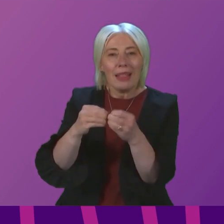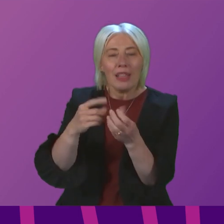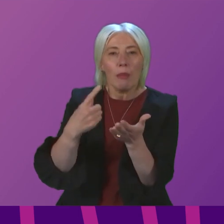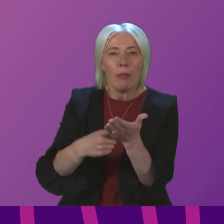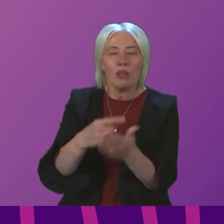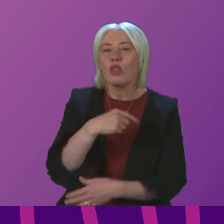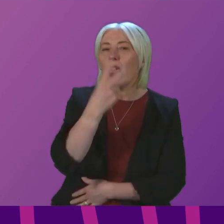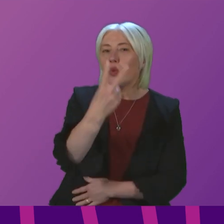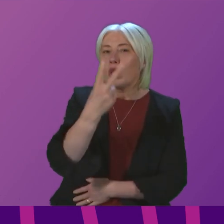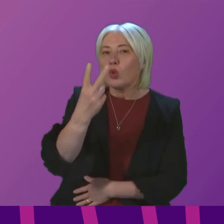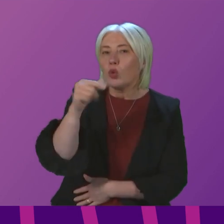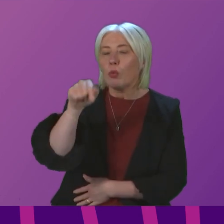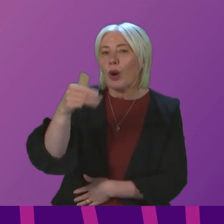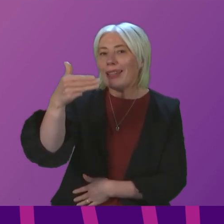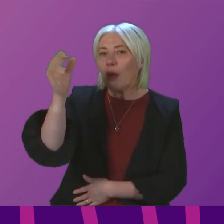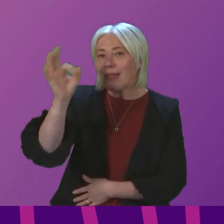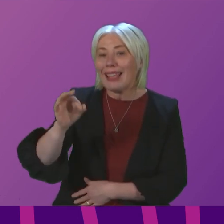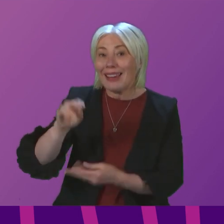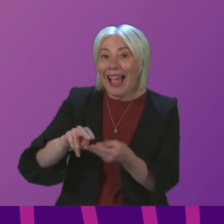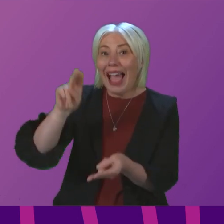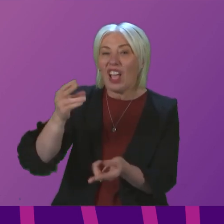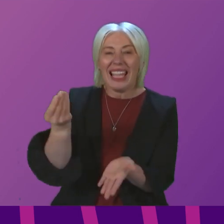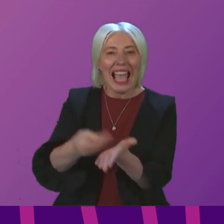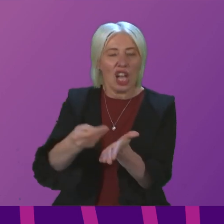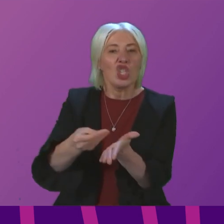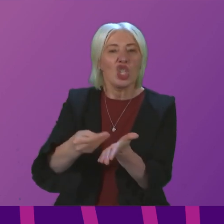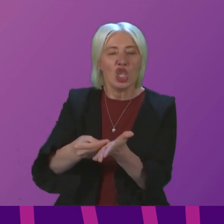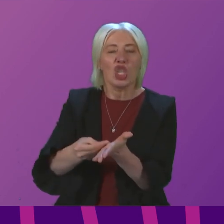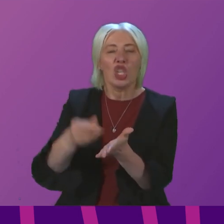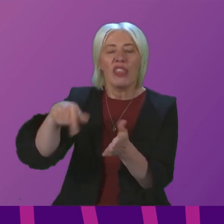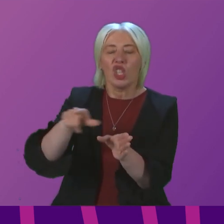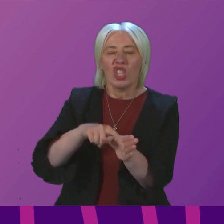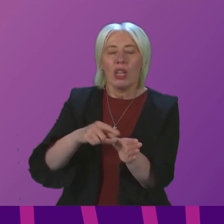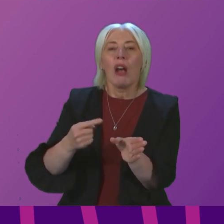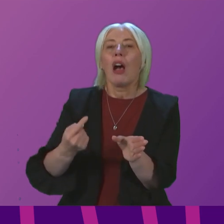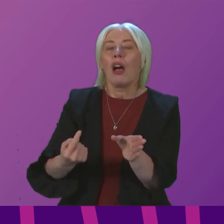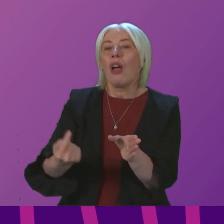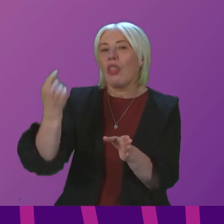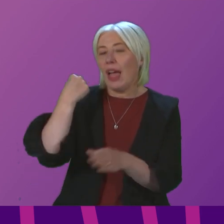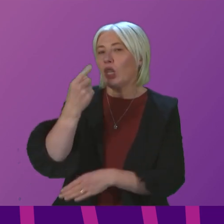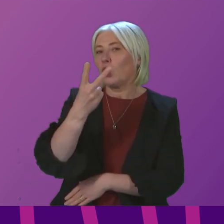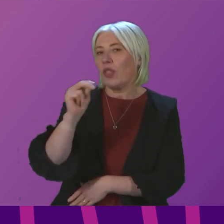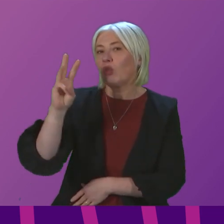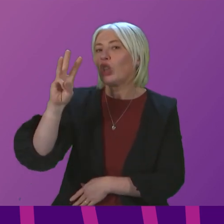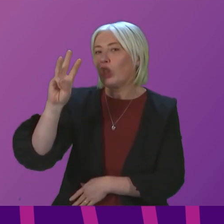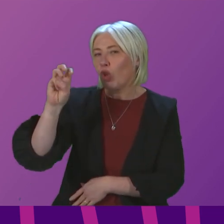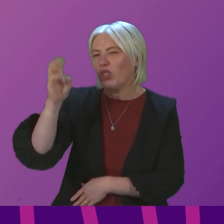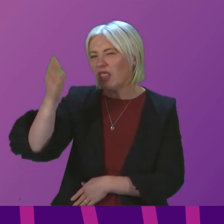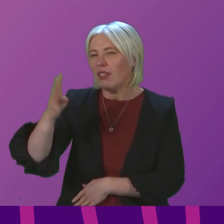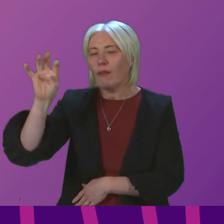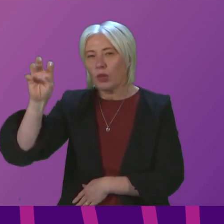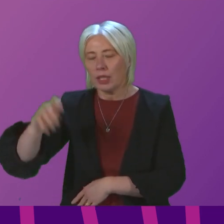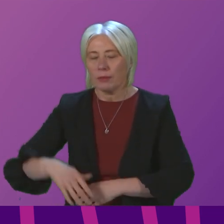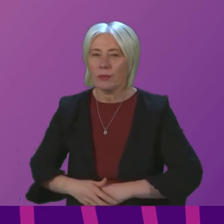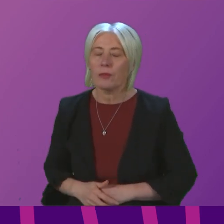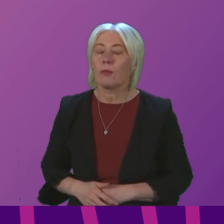22.9% higher in cash terms this year than it was in 2013-14. And